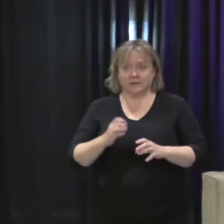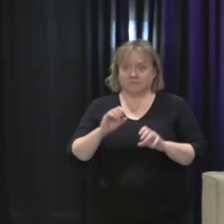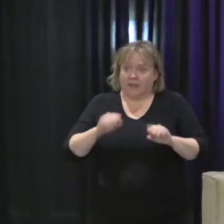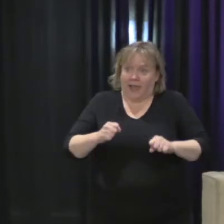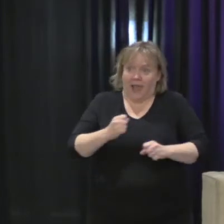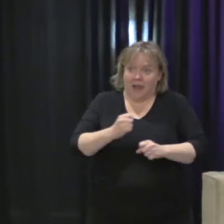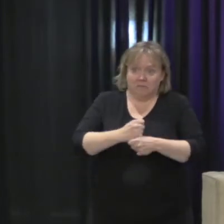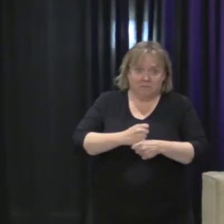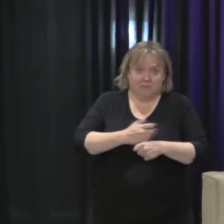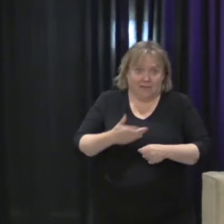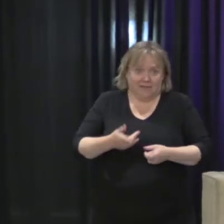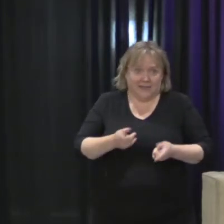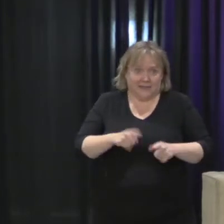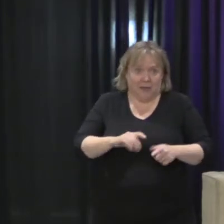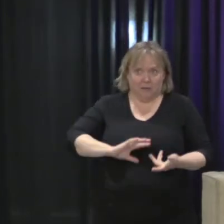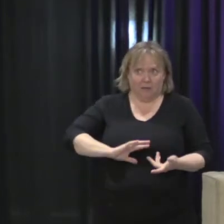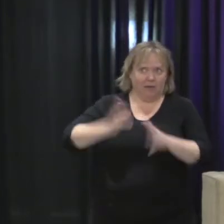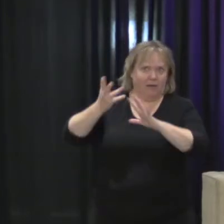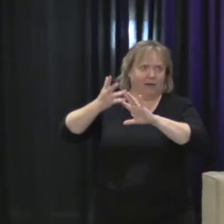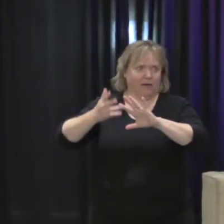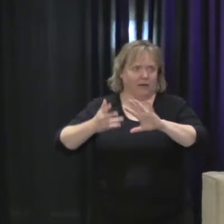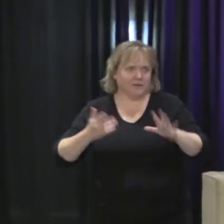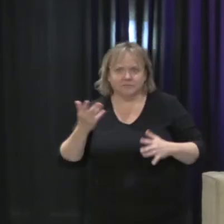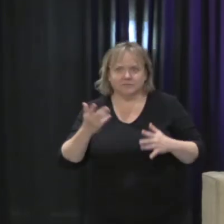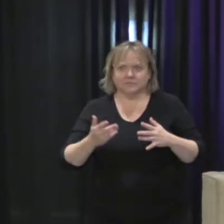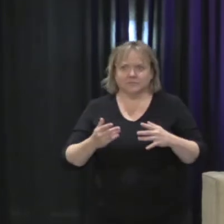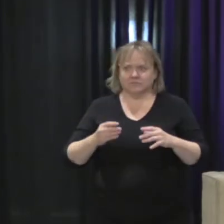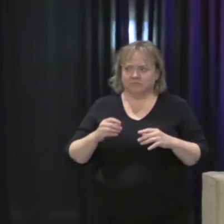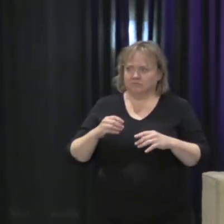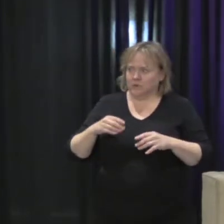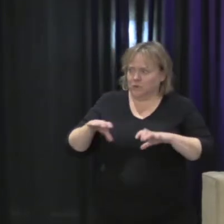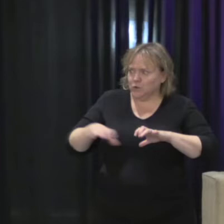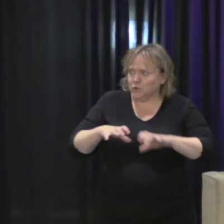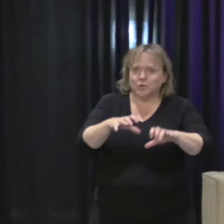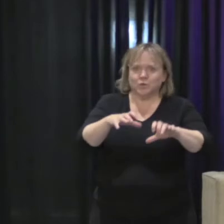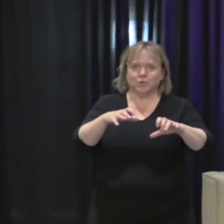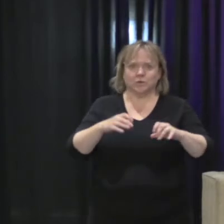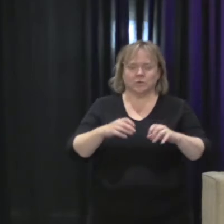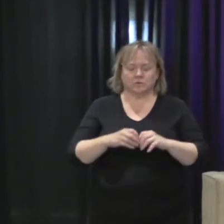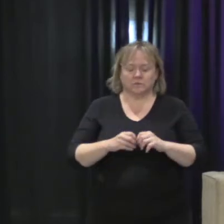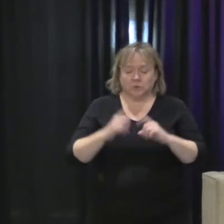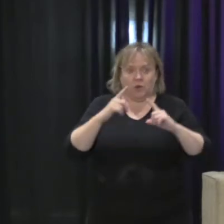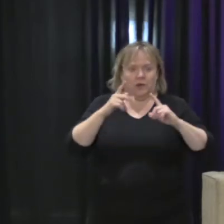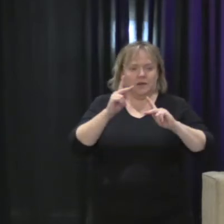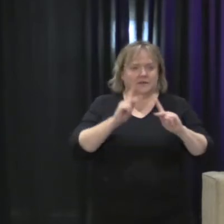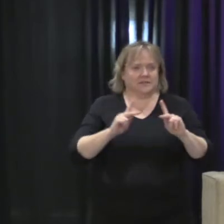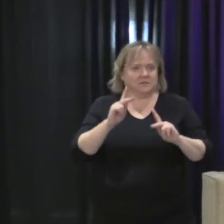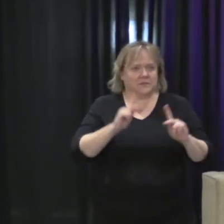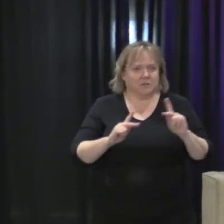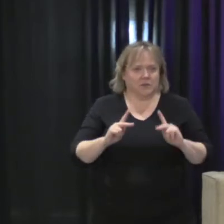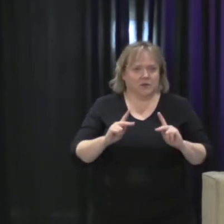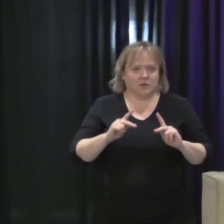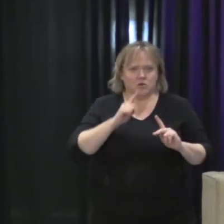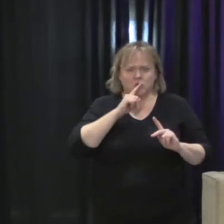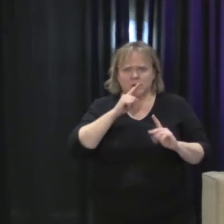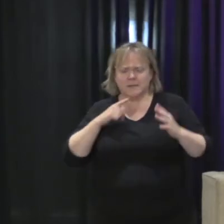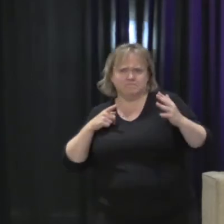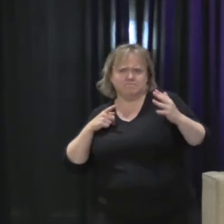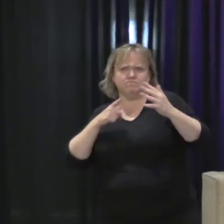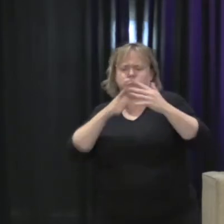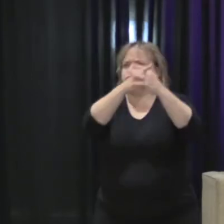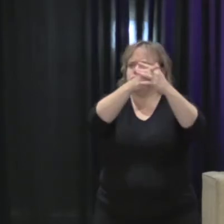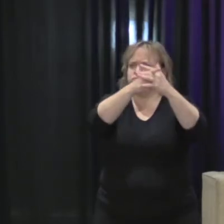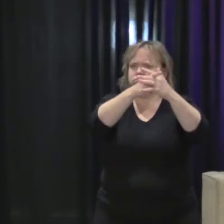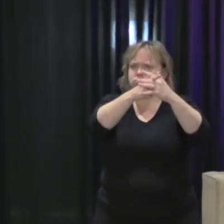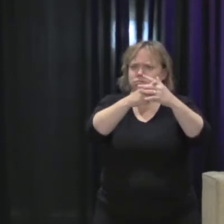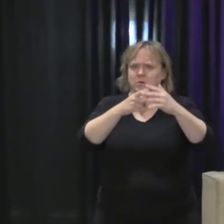two into the ether, as she did, threw that boomerang out, sought the power of the international community, and